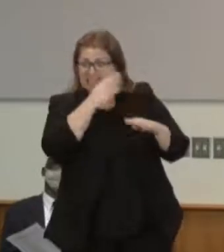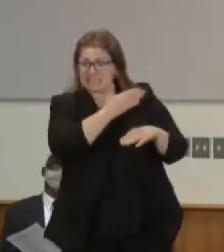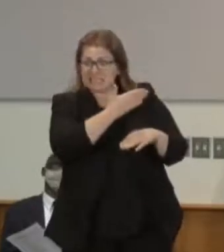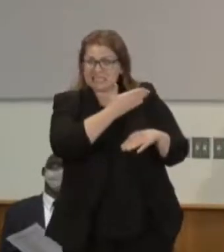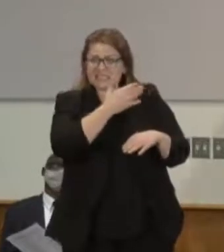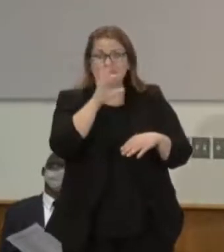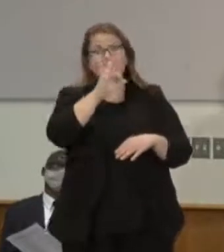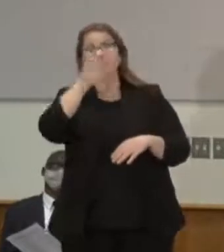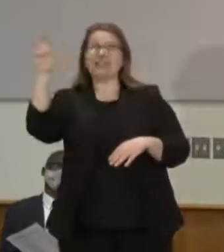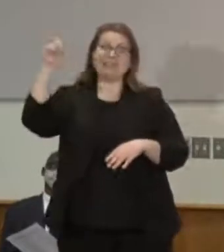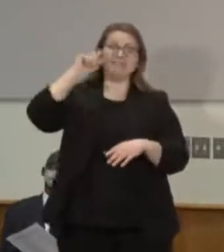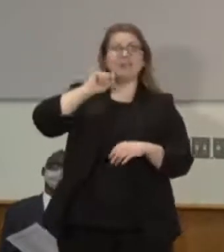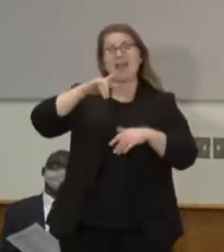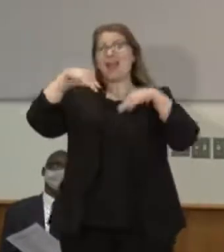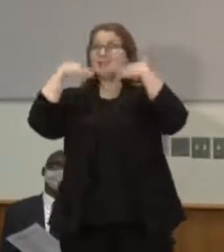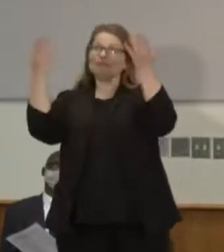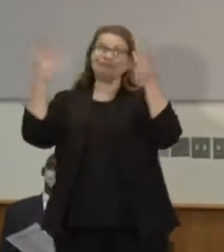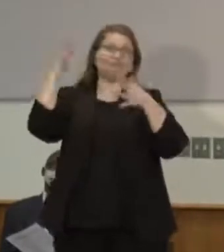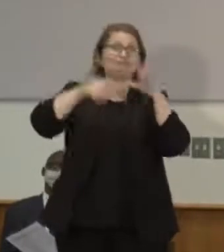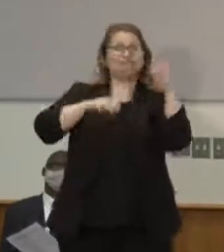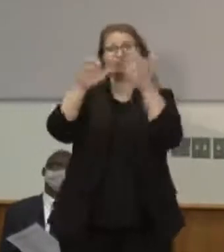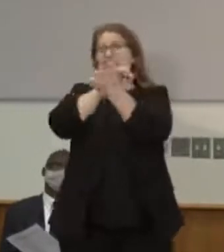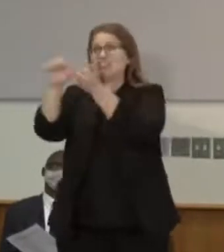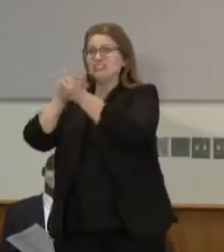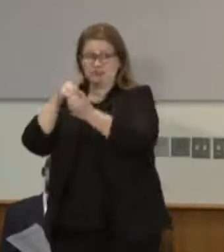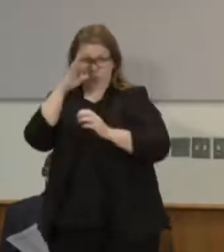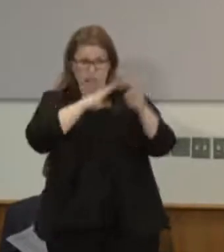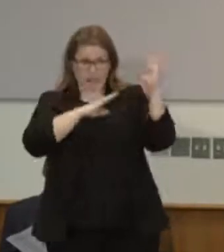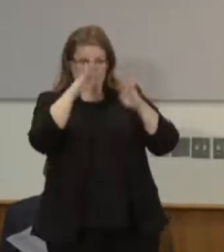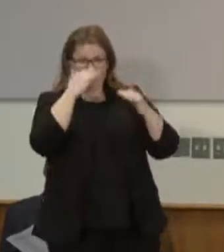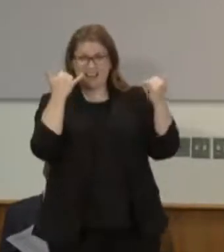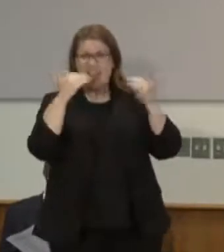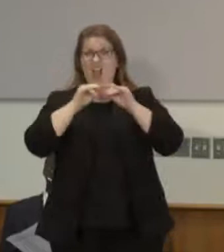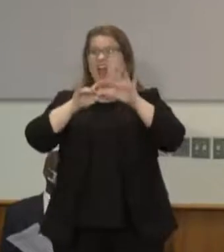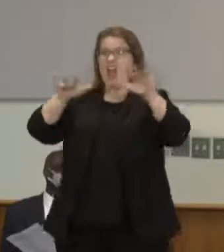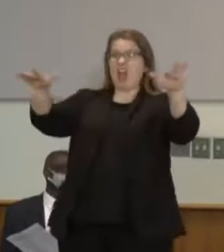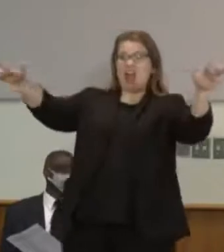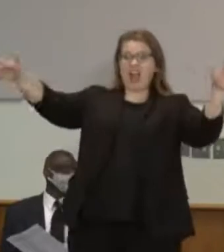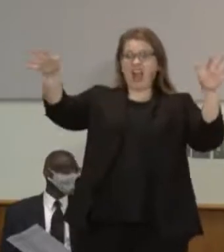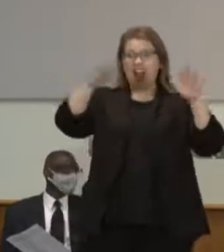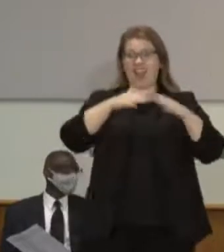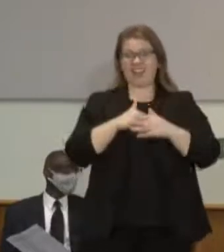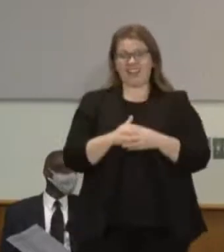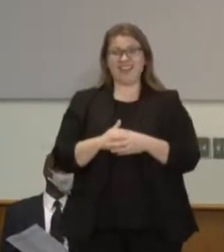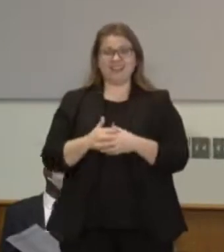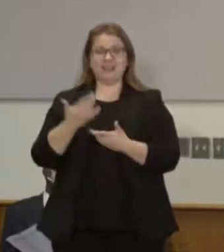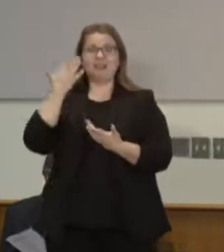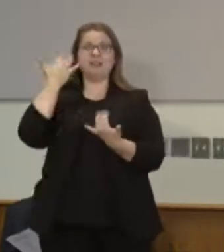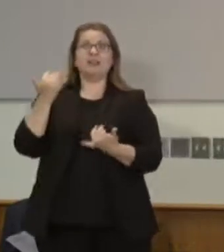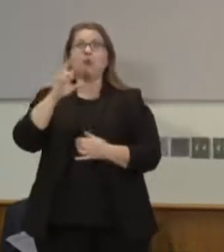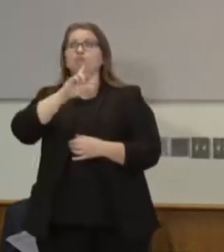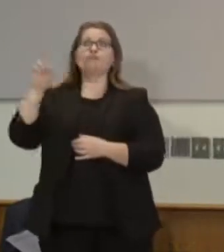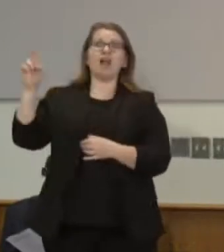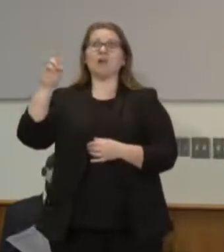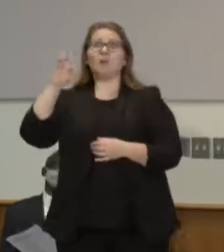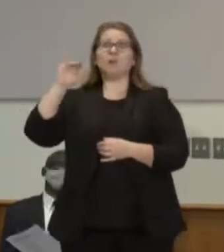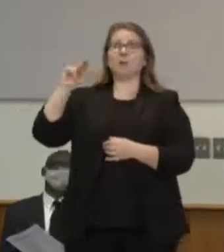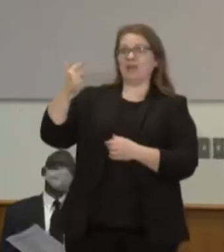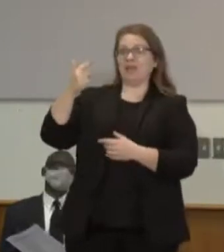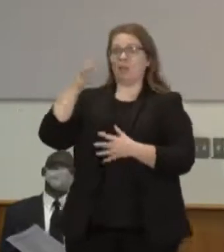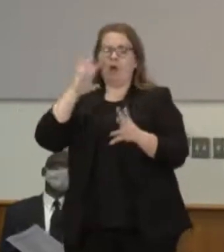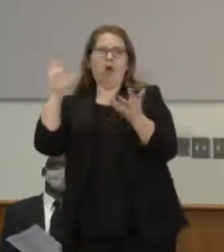civil disobedience what are you going to call it if a right wing group decides they're going to tear down the statue of Floyd B. Olsen because he was too close to the communists